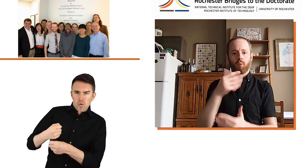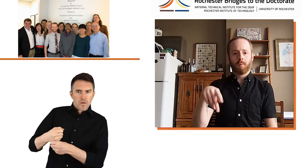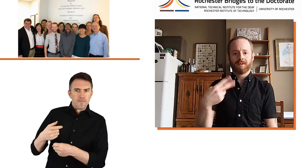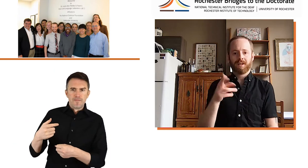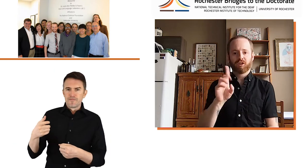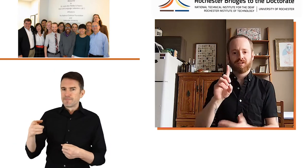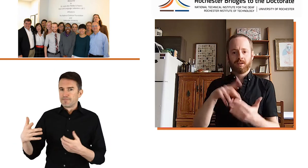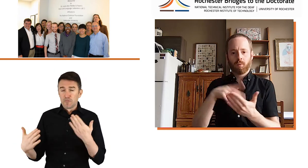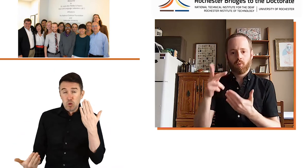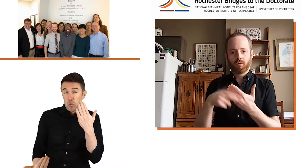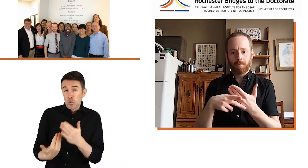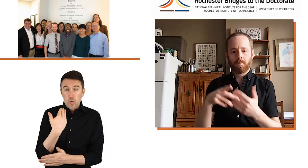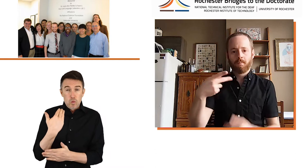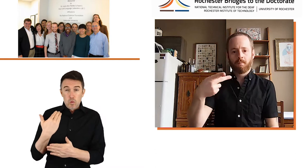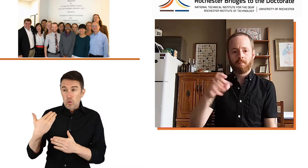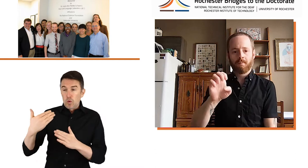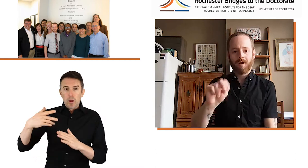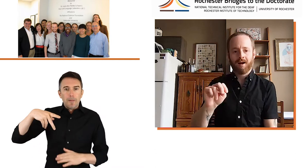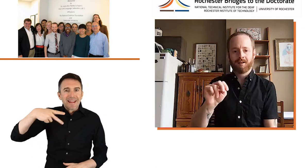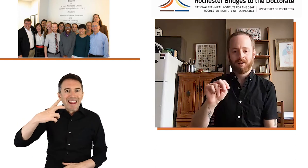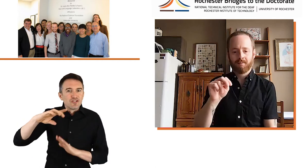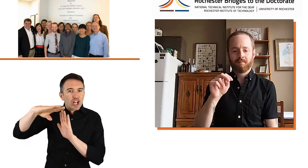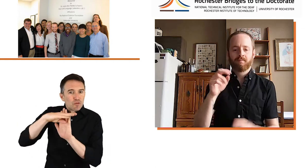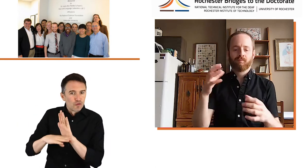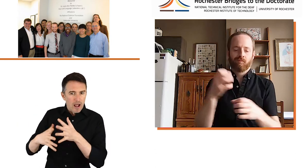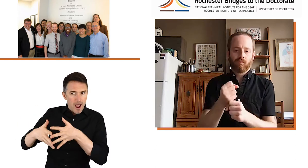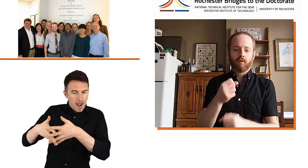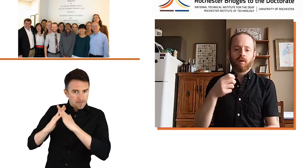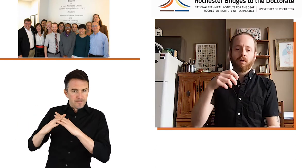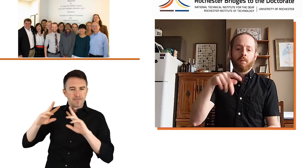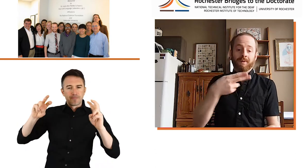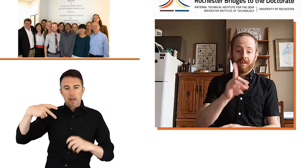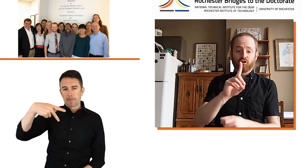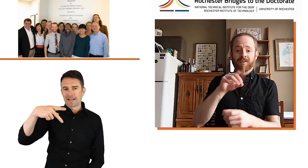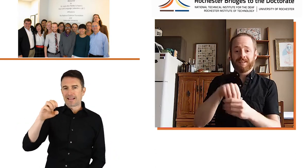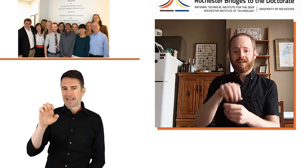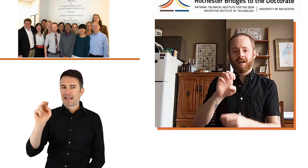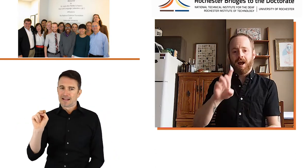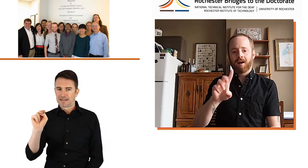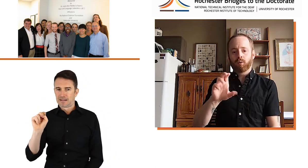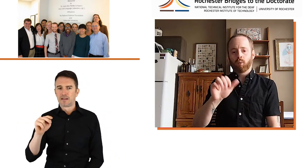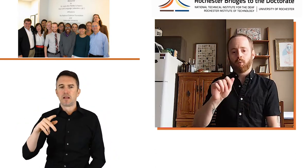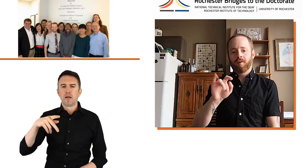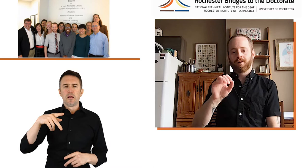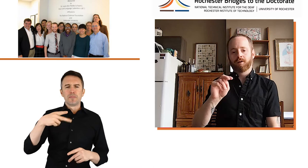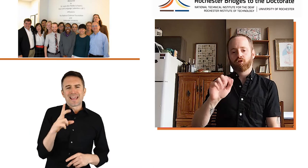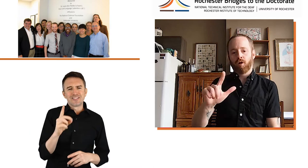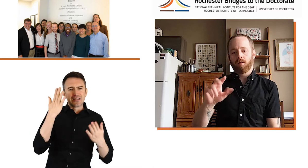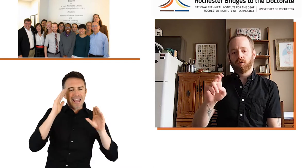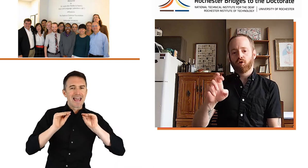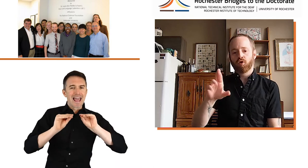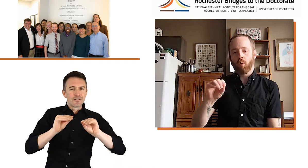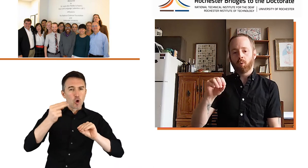worked with them while they were setting up a new PhD program called PEN, which is a PhD in